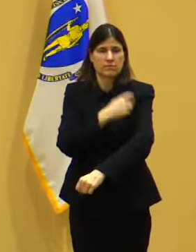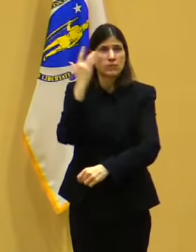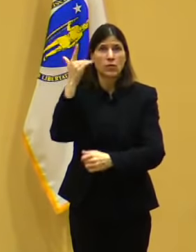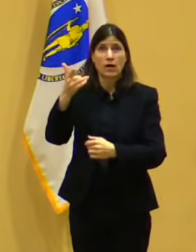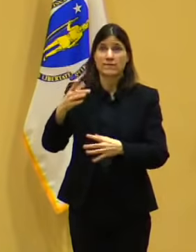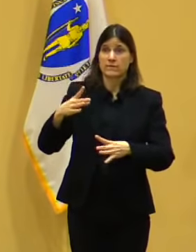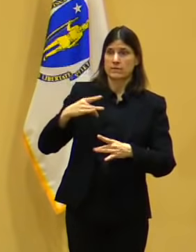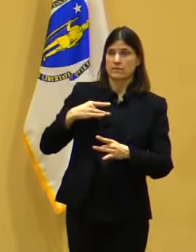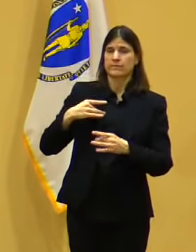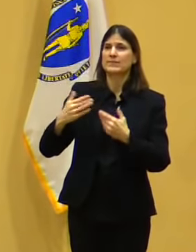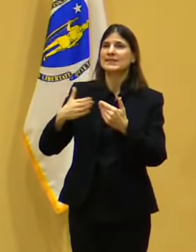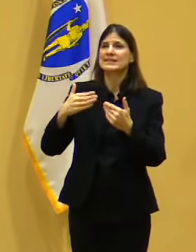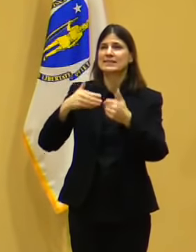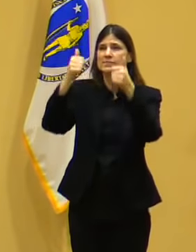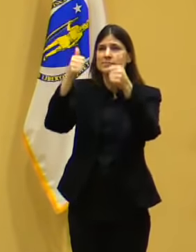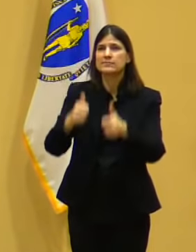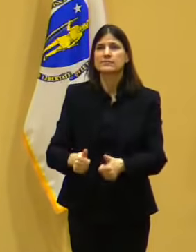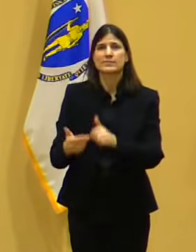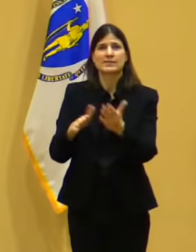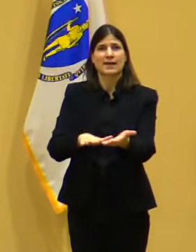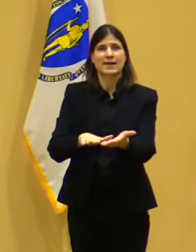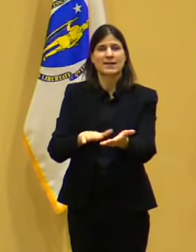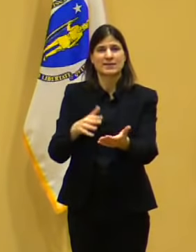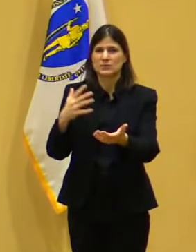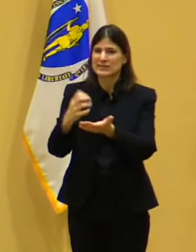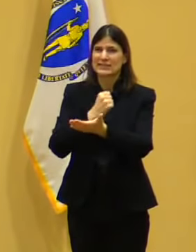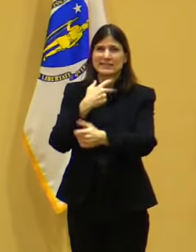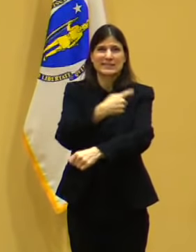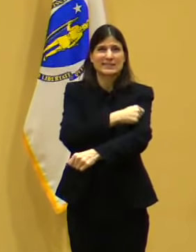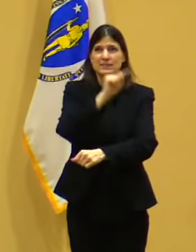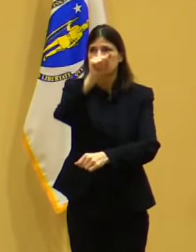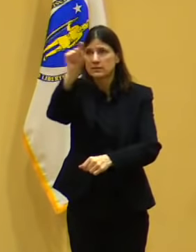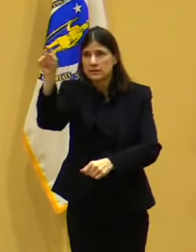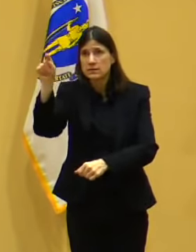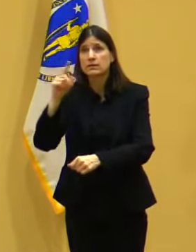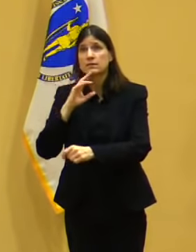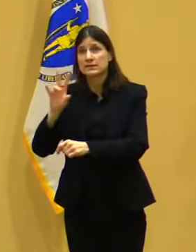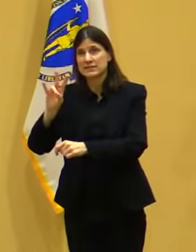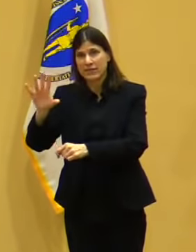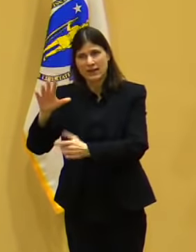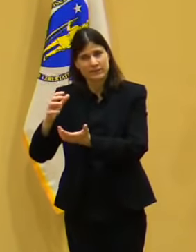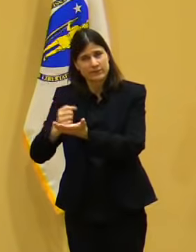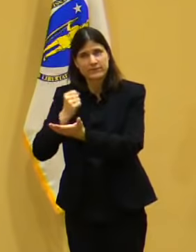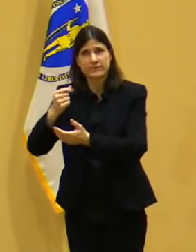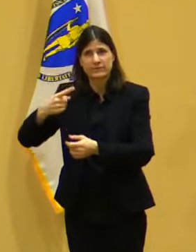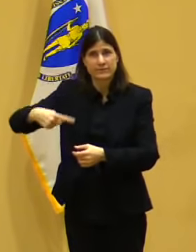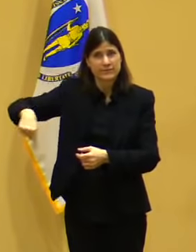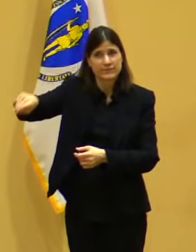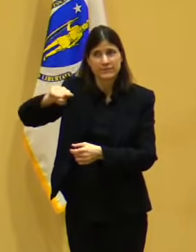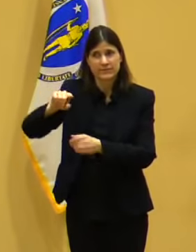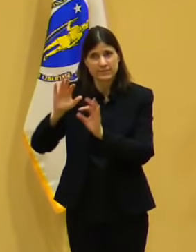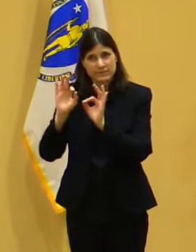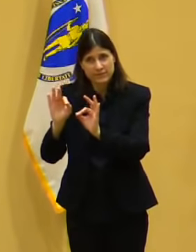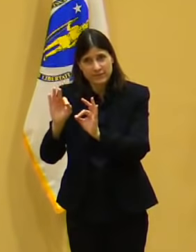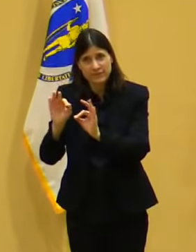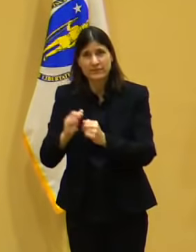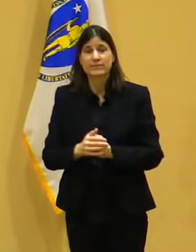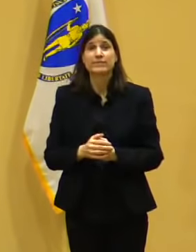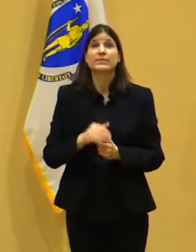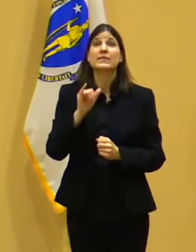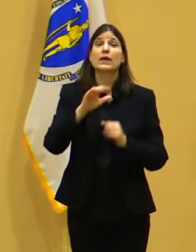The over 75 people are the next group that is literally most at risk here by far.